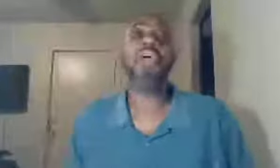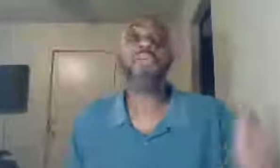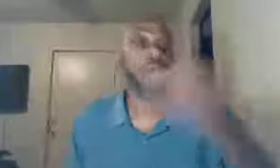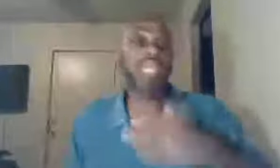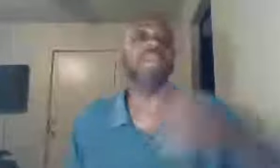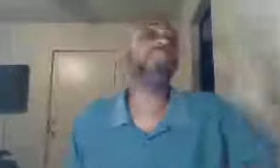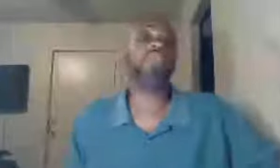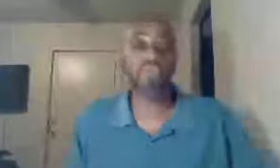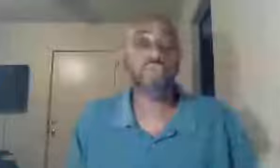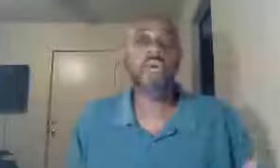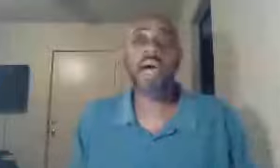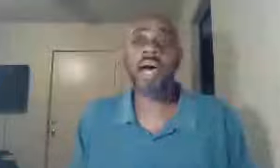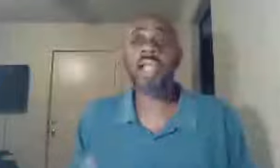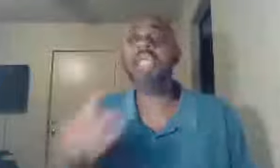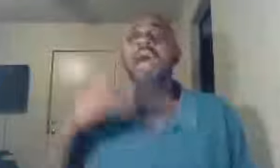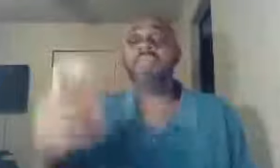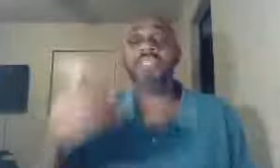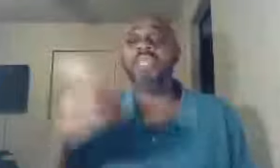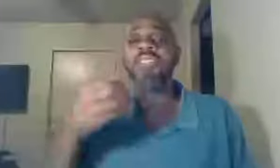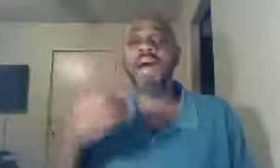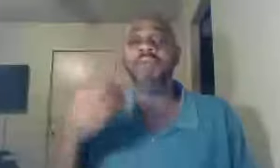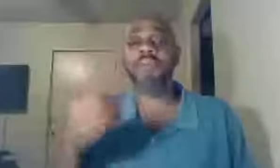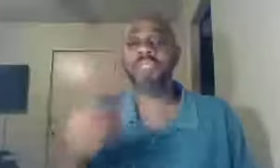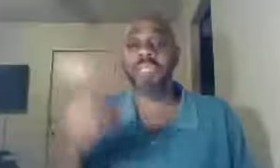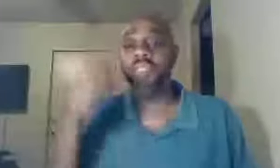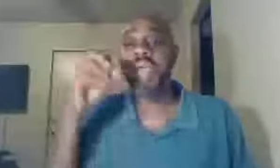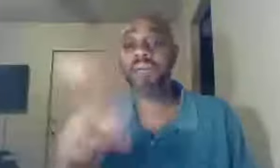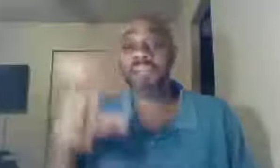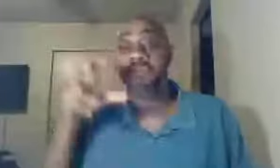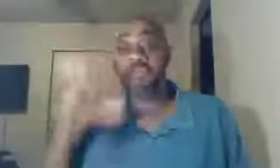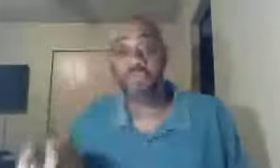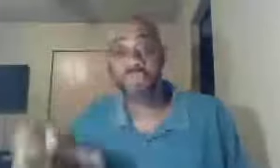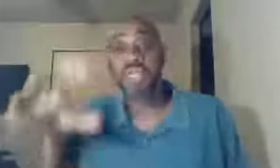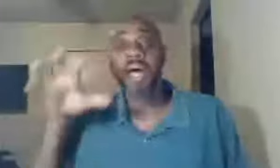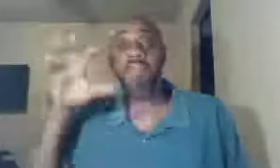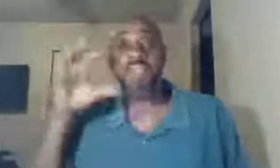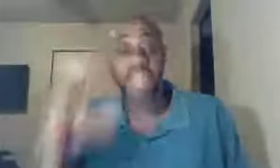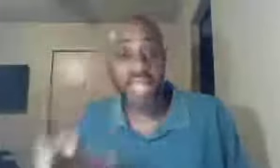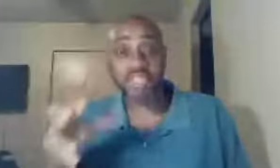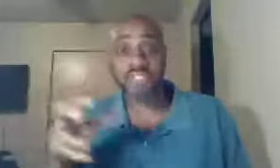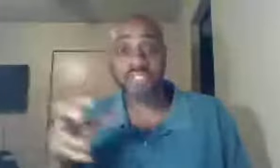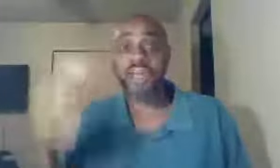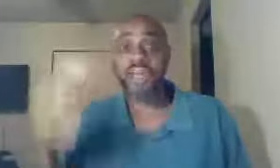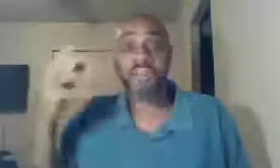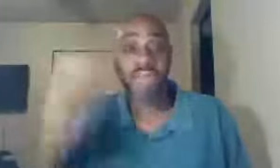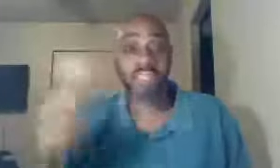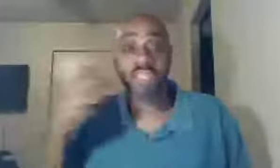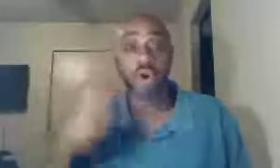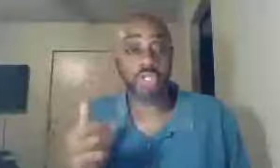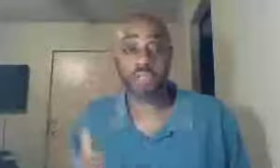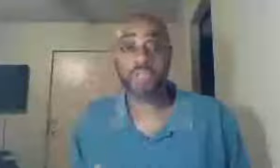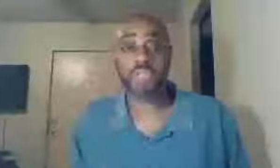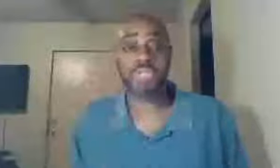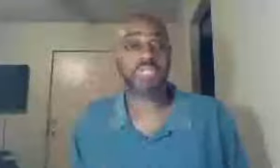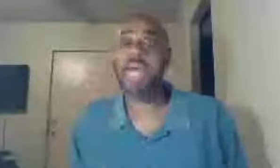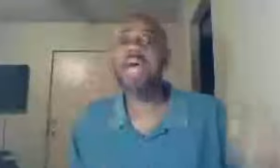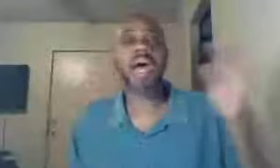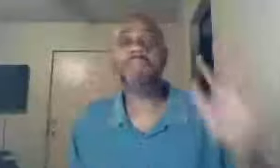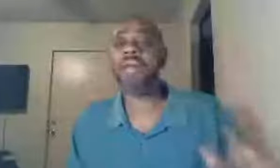you're given to a life, that does not represent, having the fruits, of a changed life, of having the Holy Spirit on the inside, I'm not